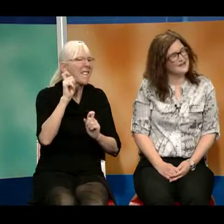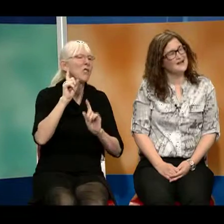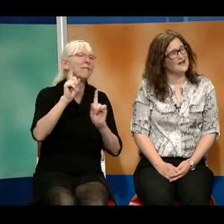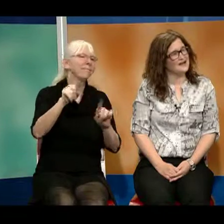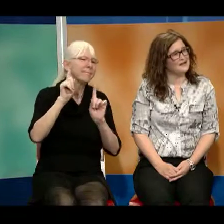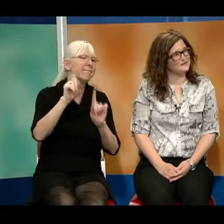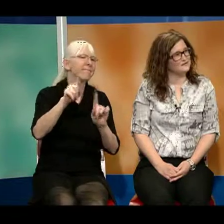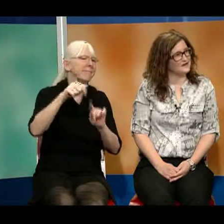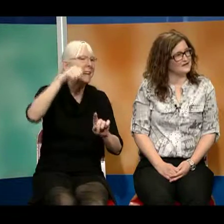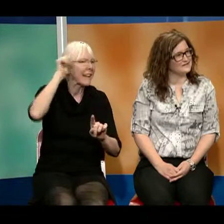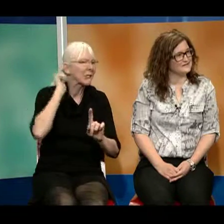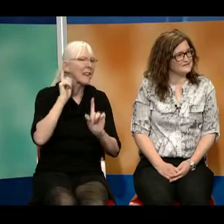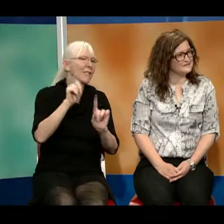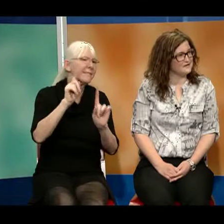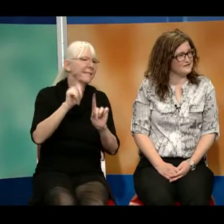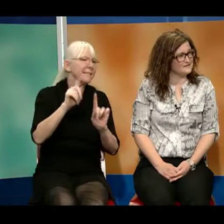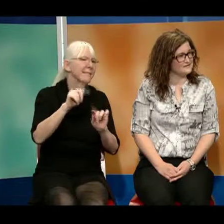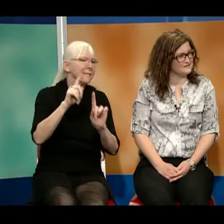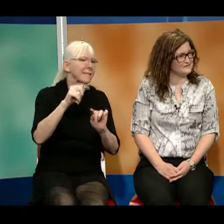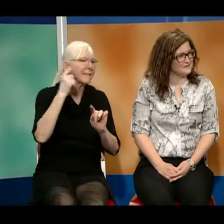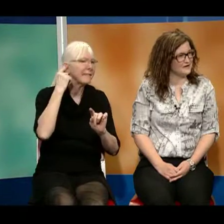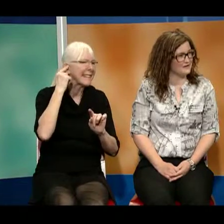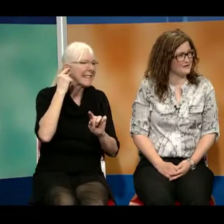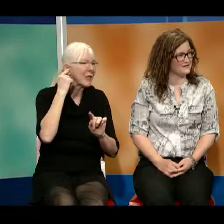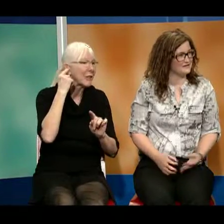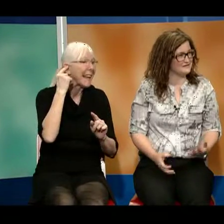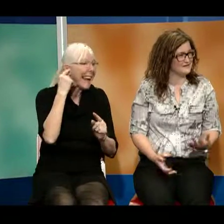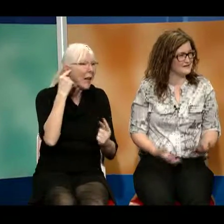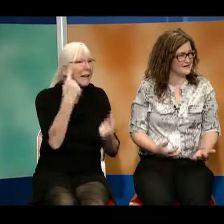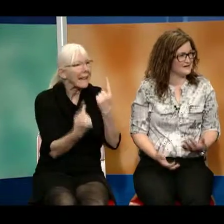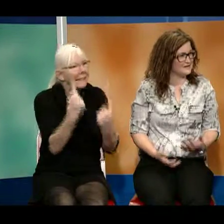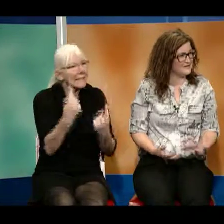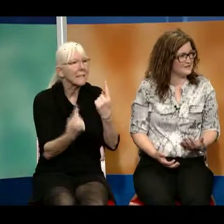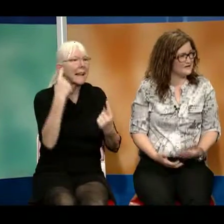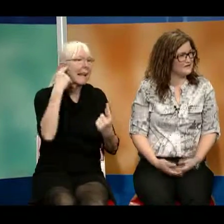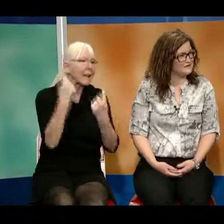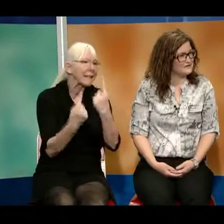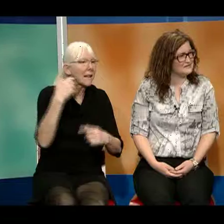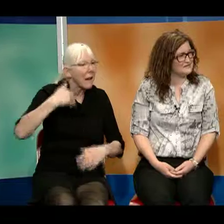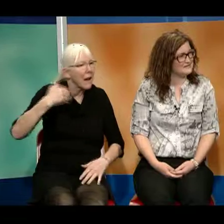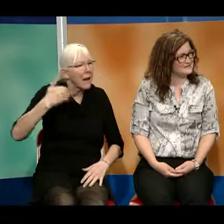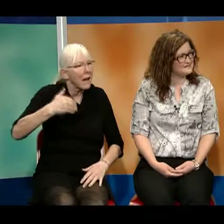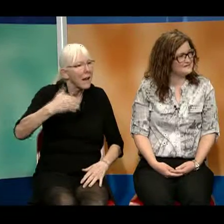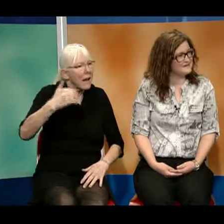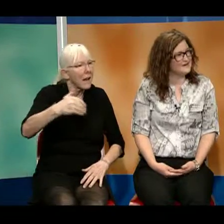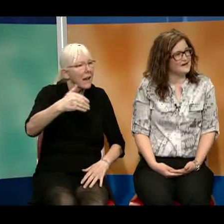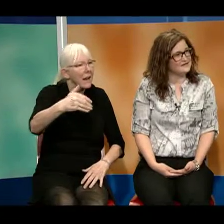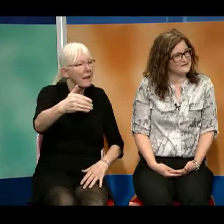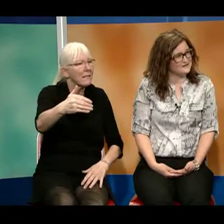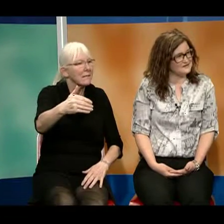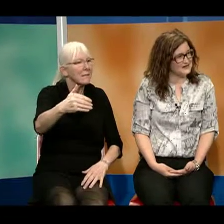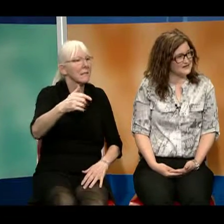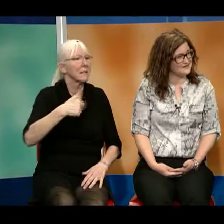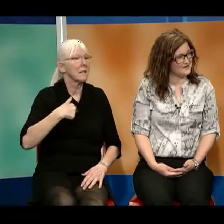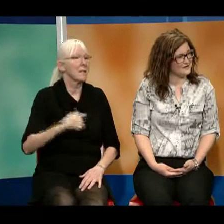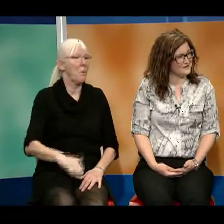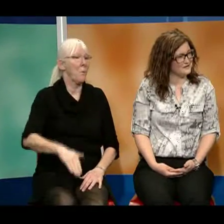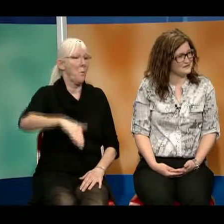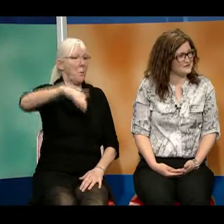And when I started to become around in my early teens, I started to ask the audiologist